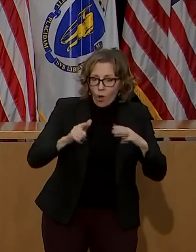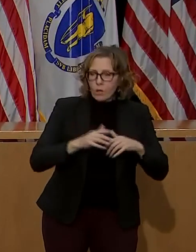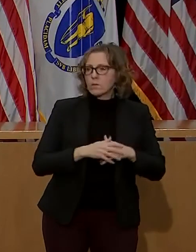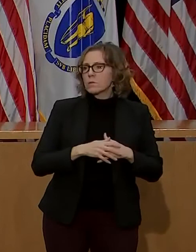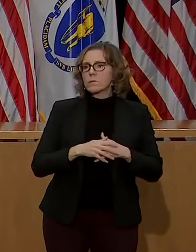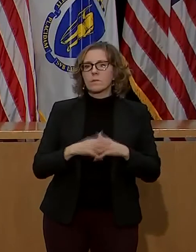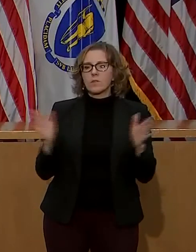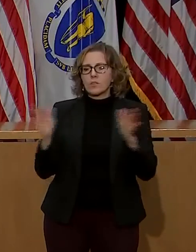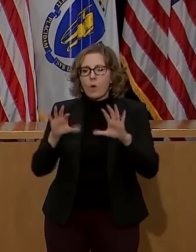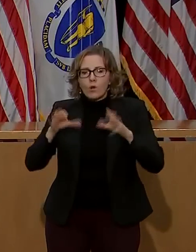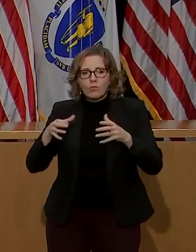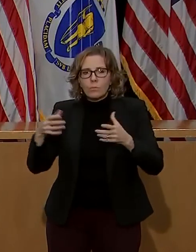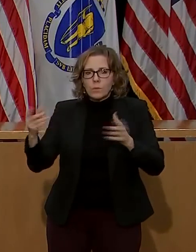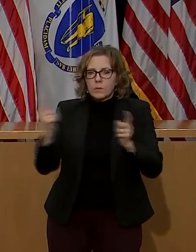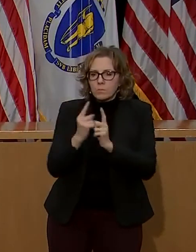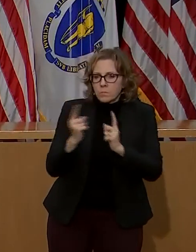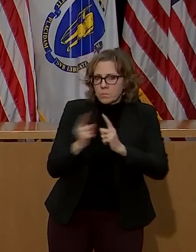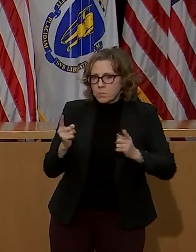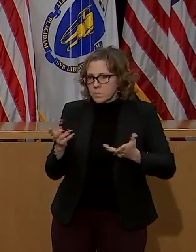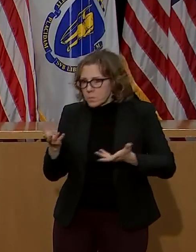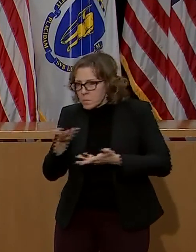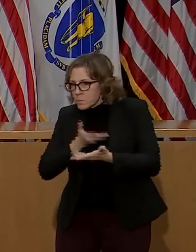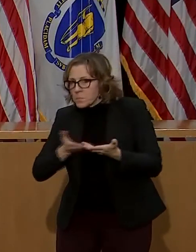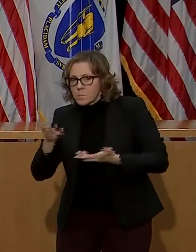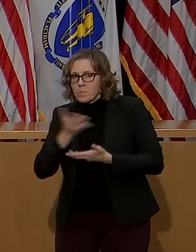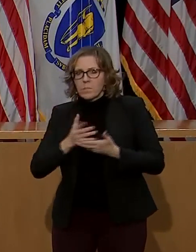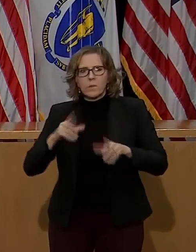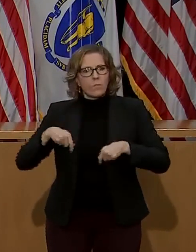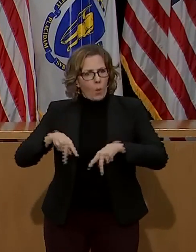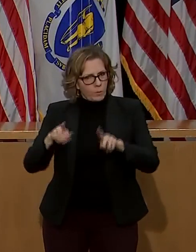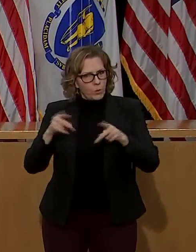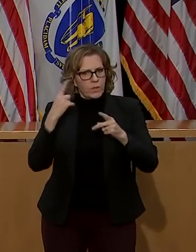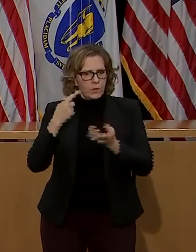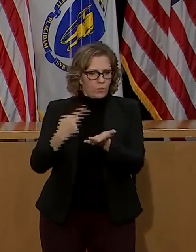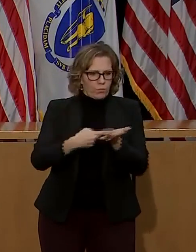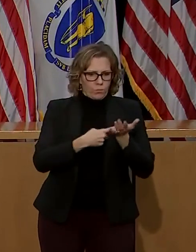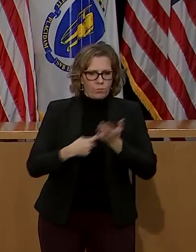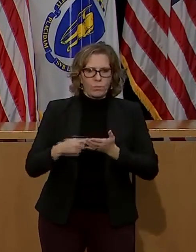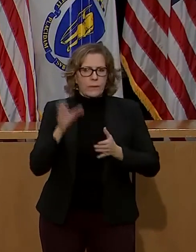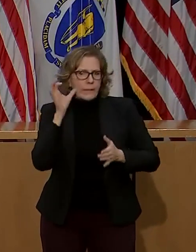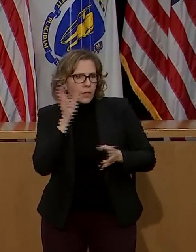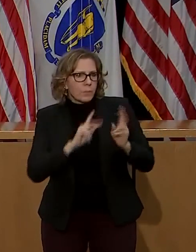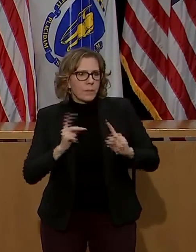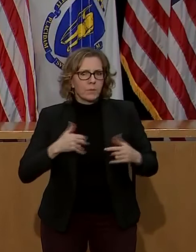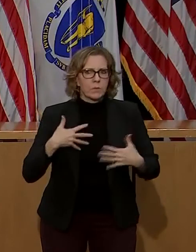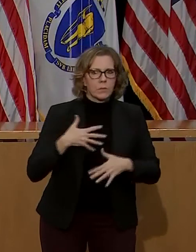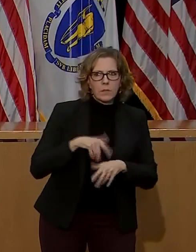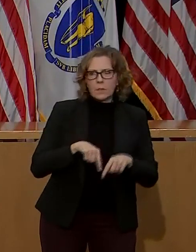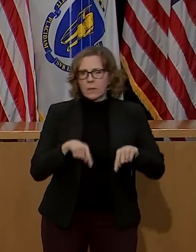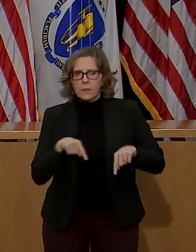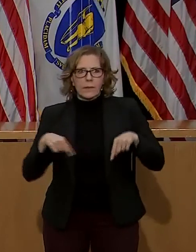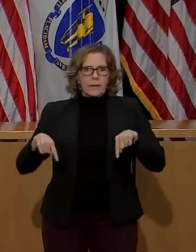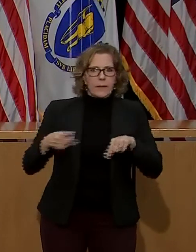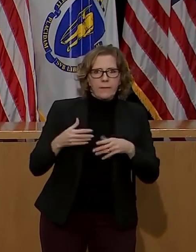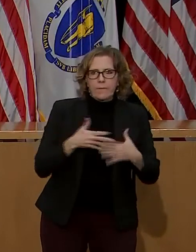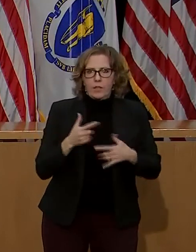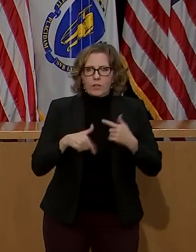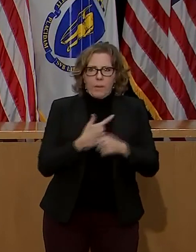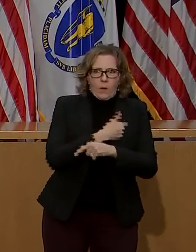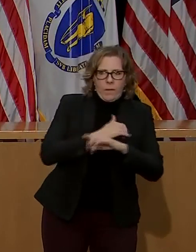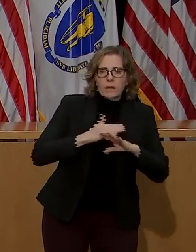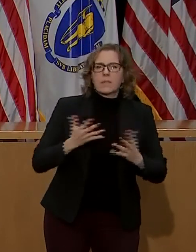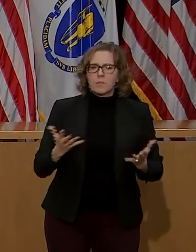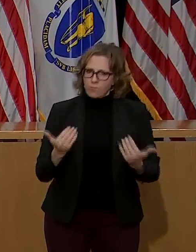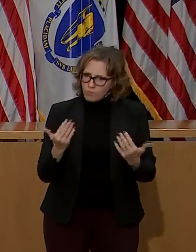settings that allow for listening and talking about people's fears, as well as their goals for health and safety and hopes